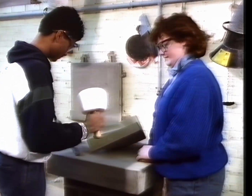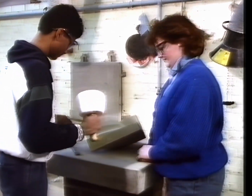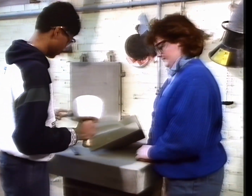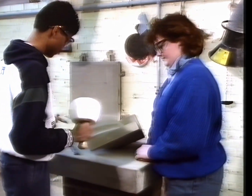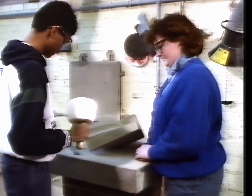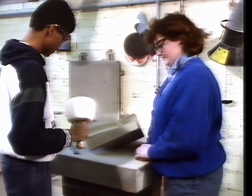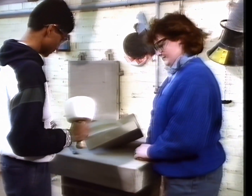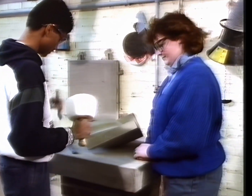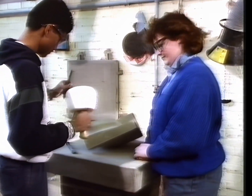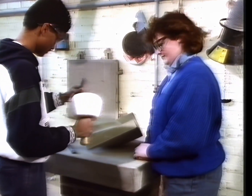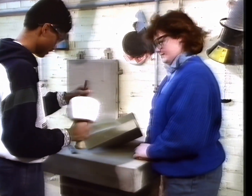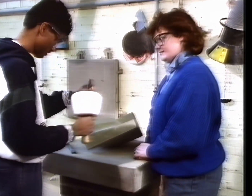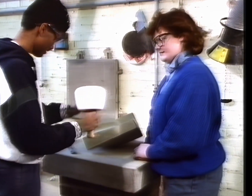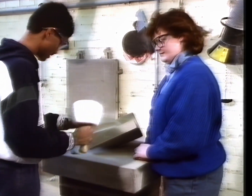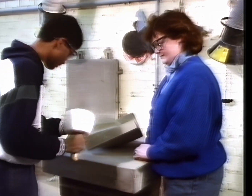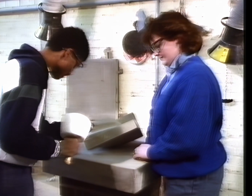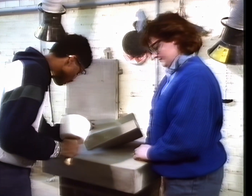this like that. And the chisel like that.